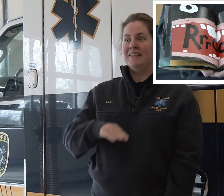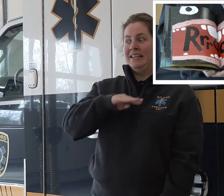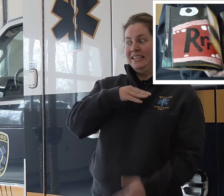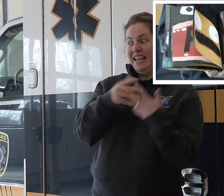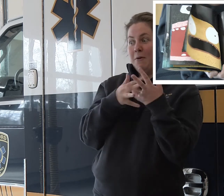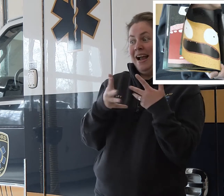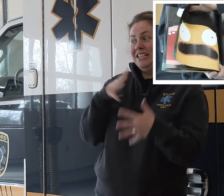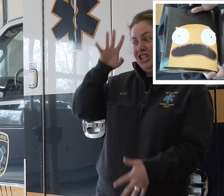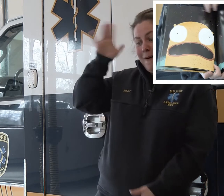Never mind, goodbye.